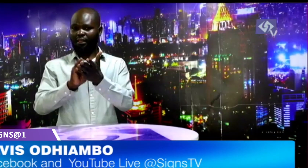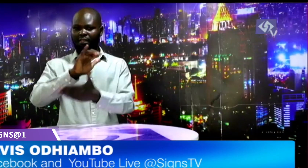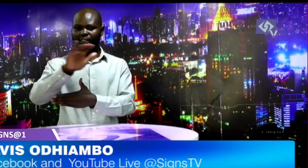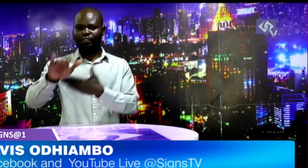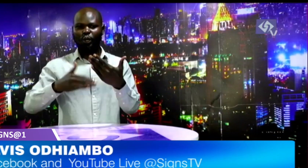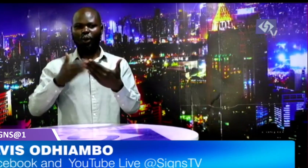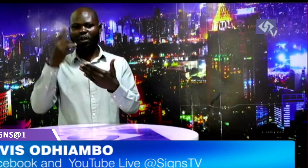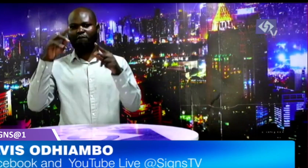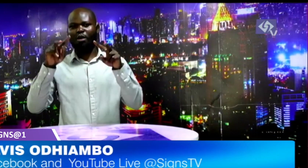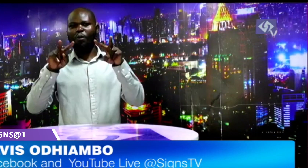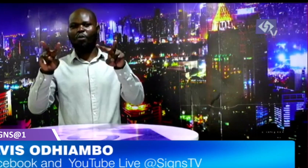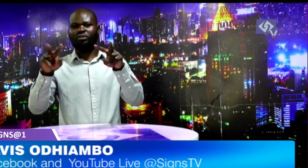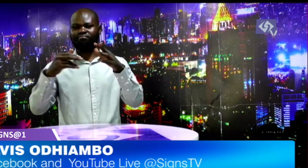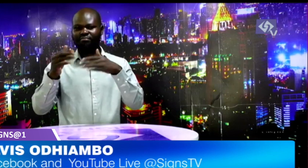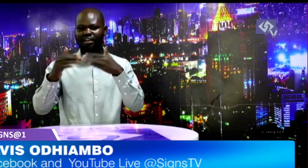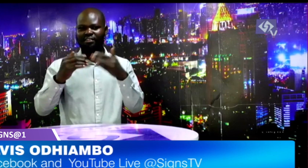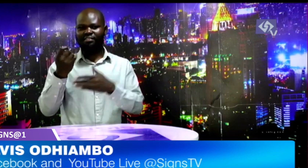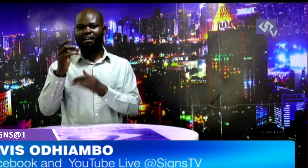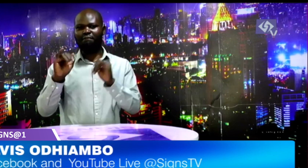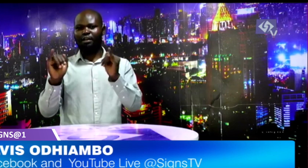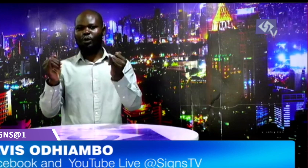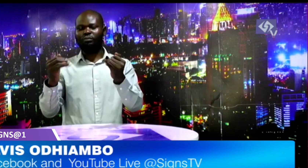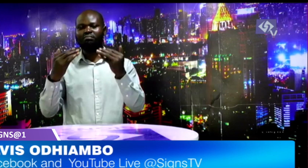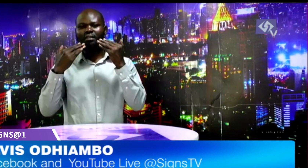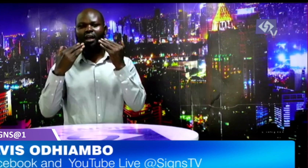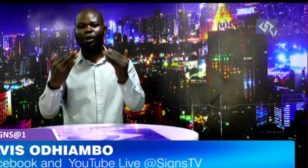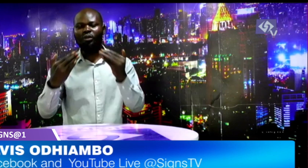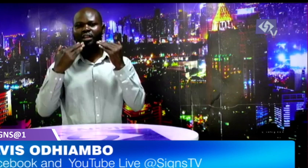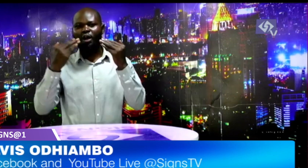and we've come to the end of the news thank you for joining us here at science tv